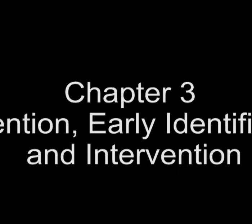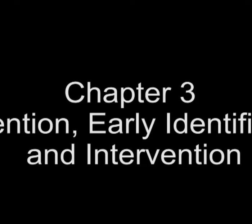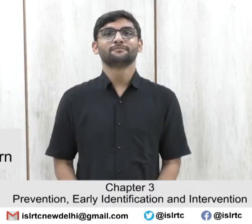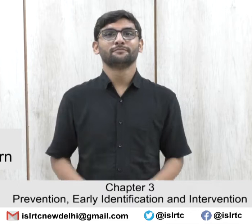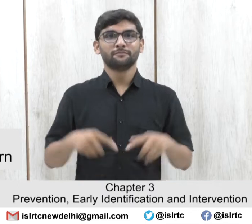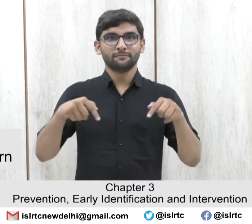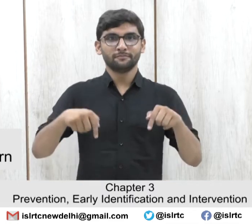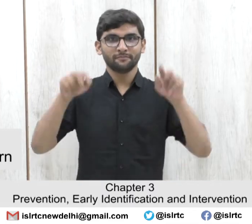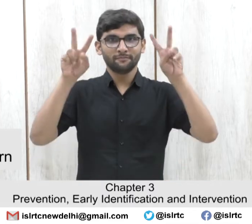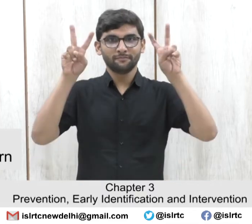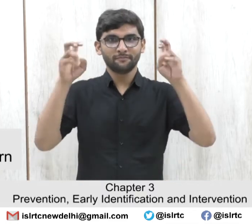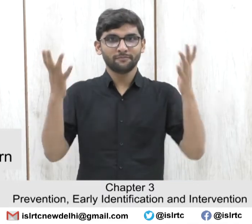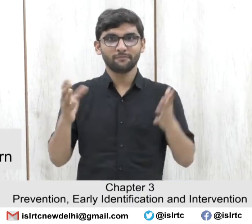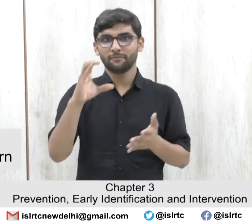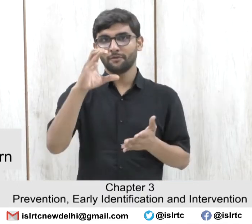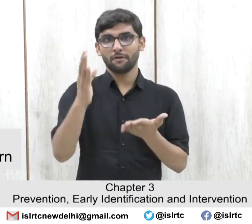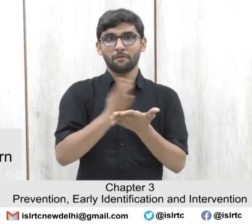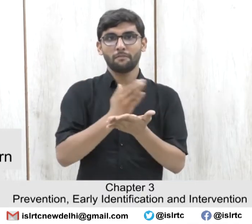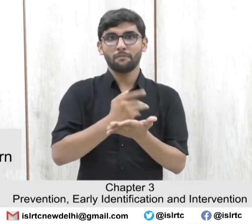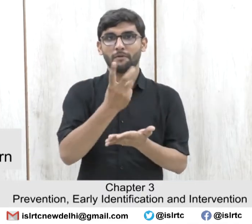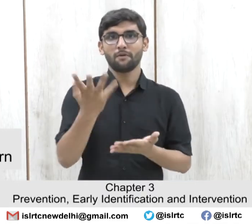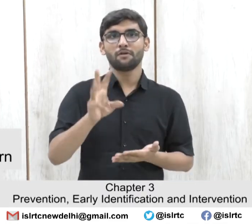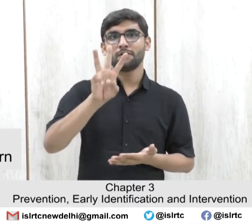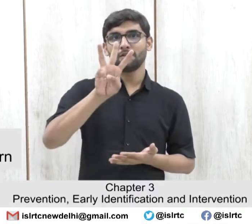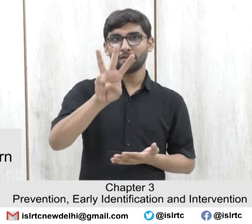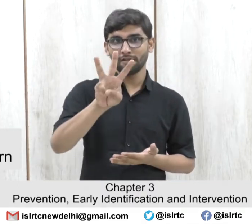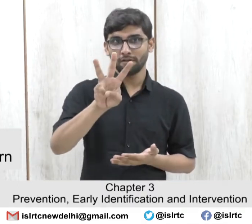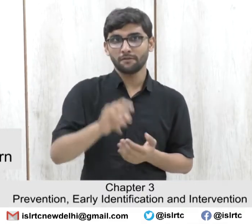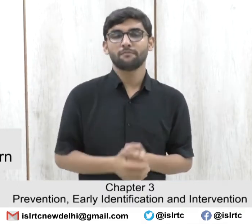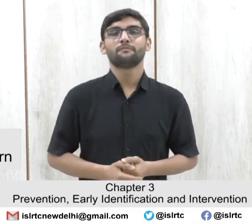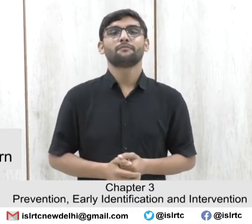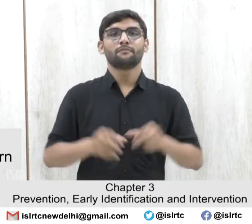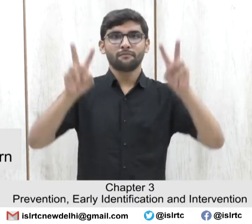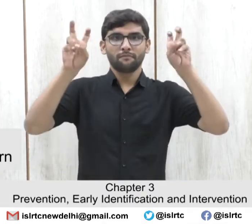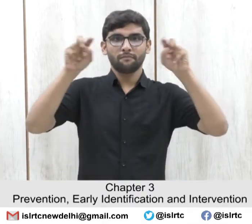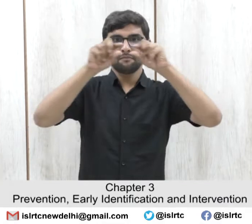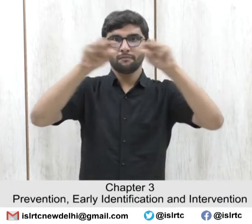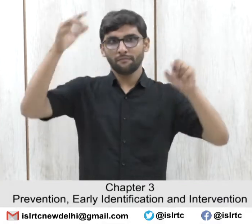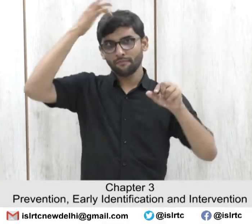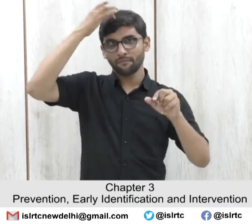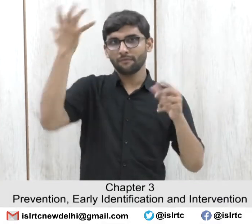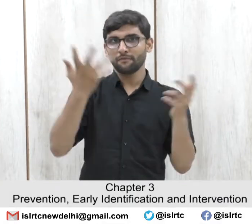Chapter 3 Prevention, Early Identification